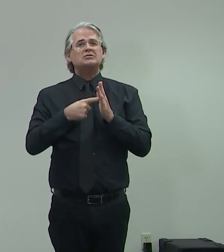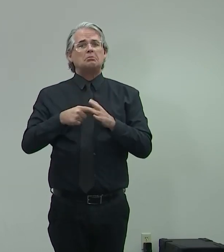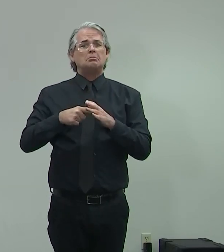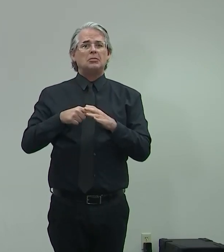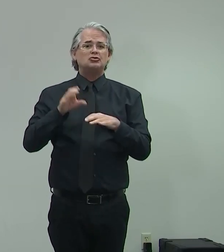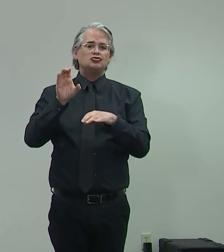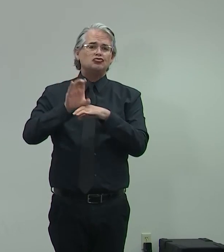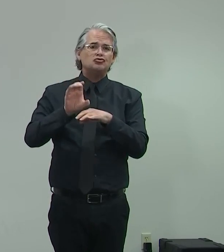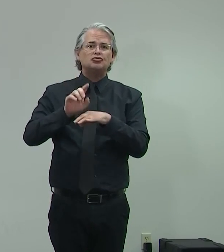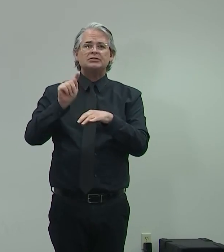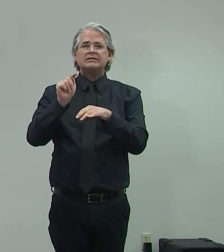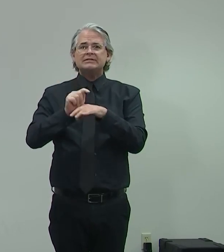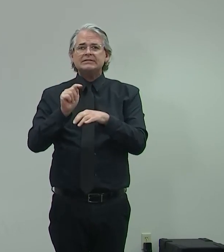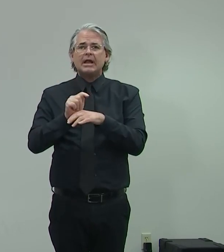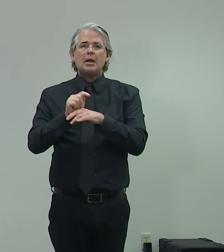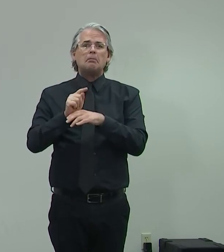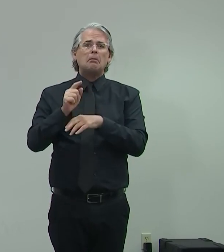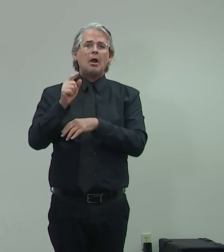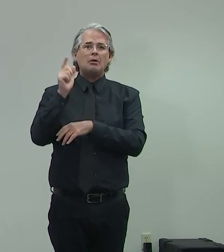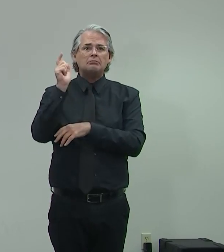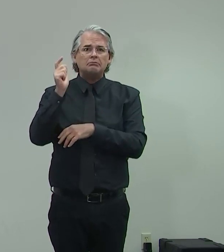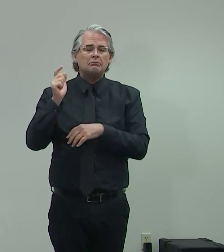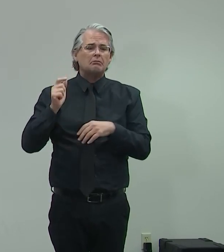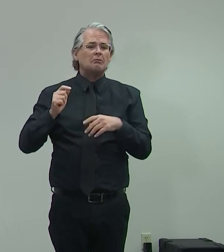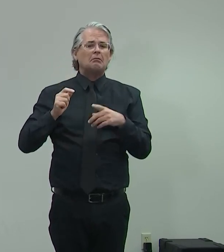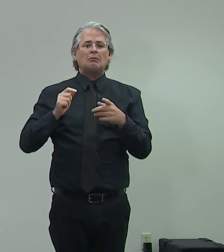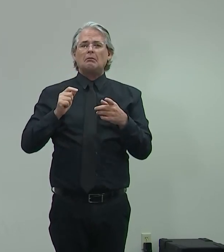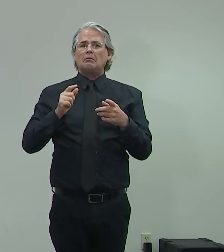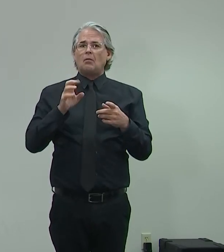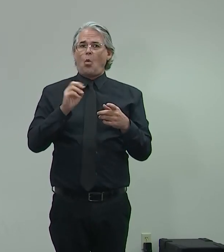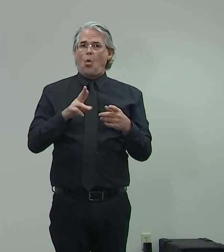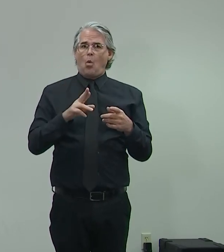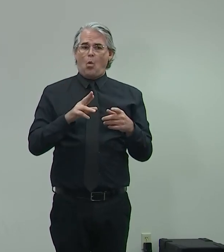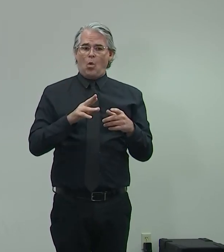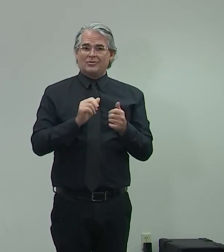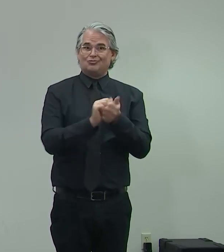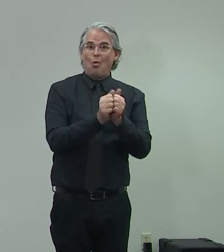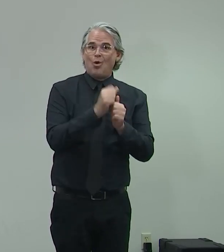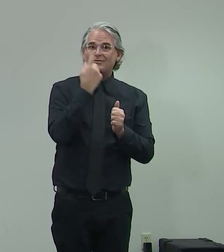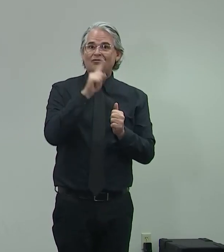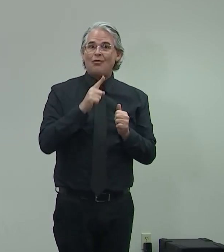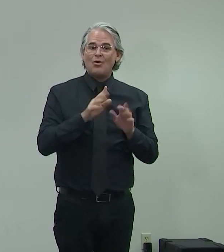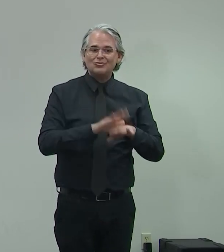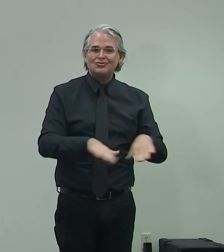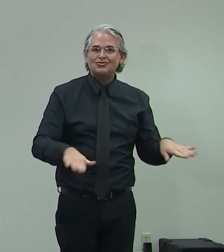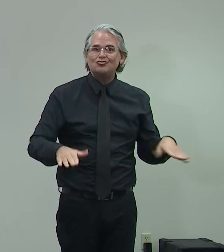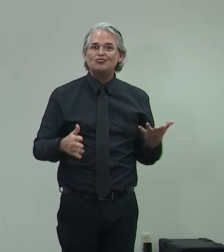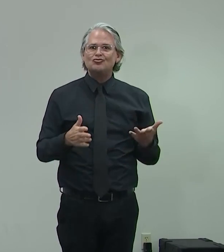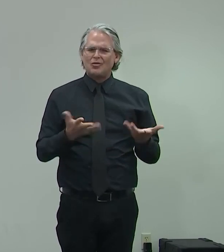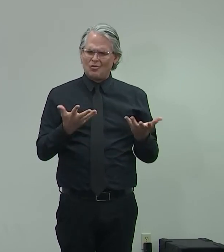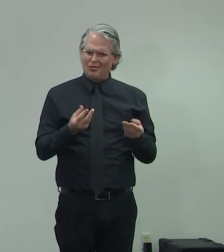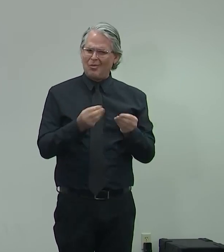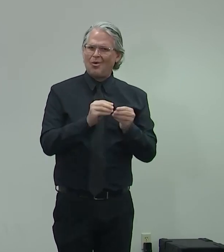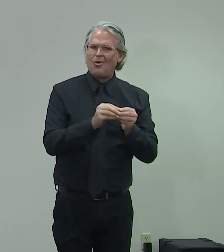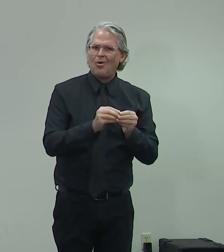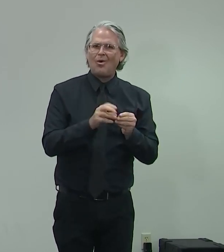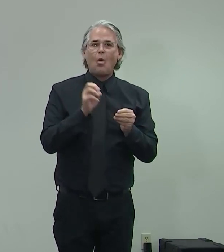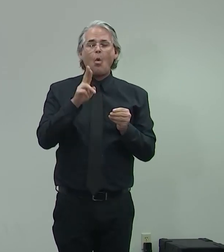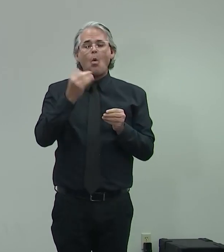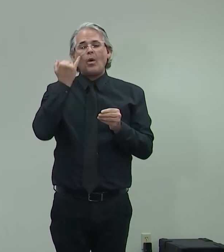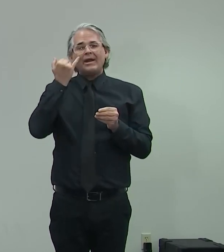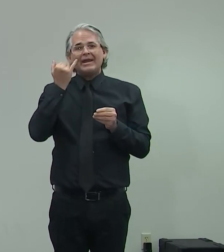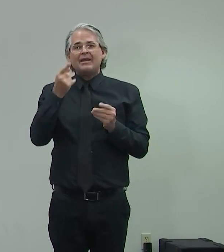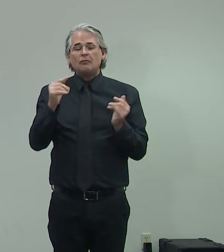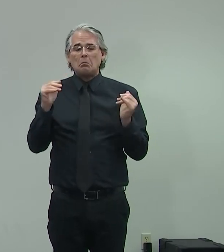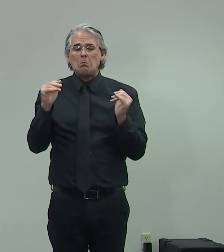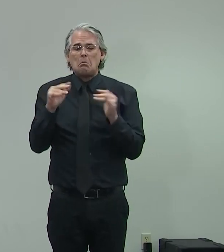include youth sports. That would include allowing some of these businesses to have small meetings in a restaurant or in a meeting